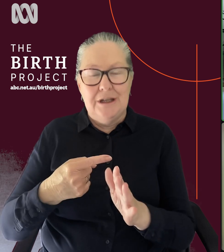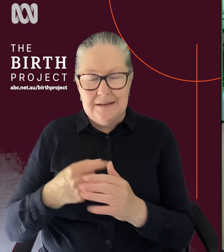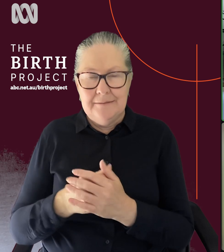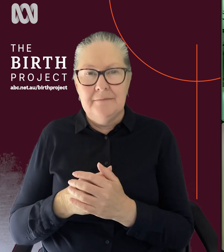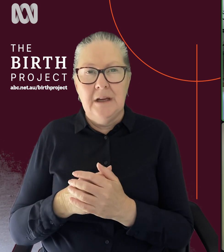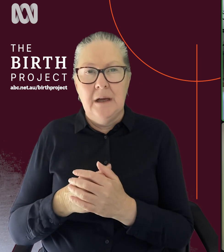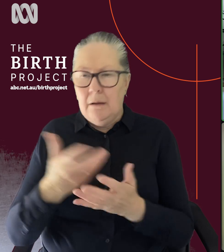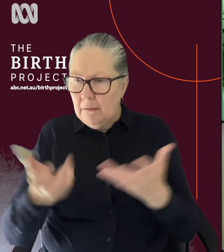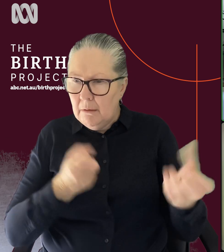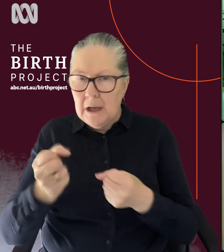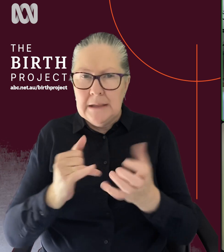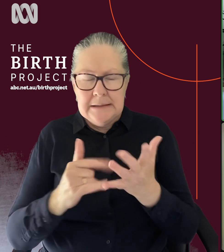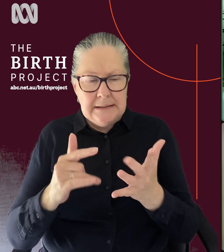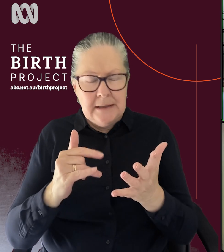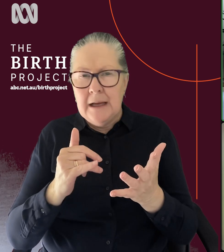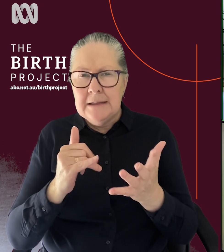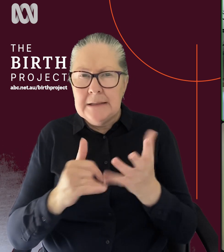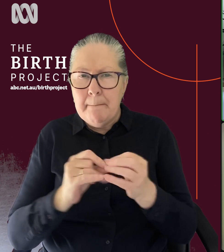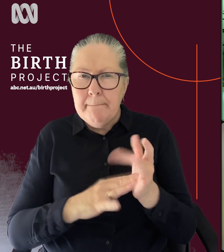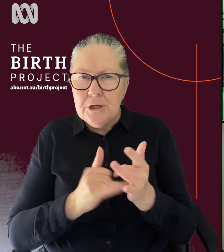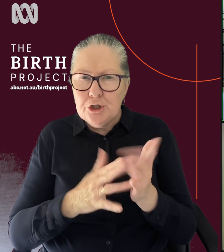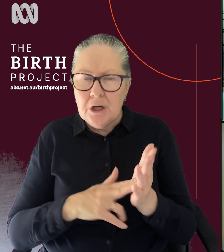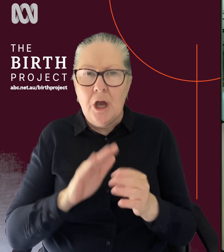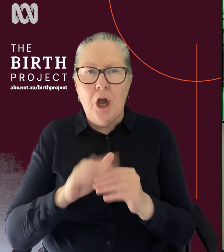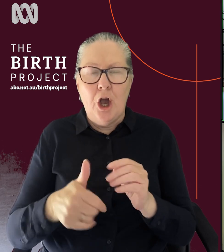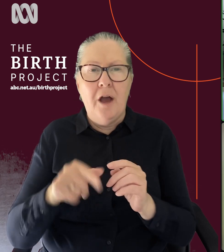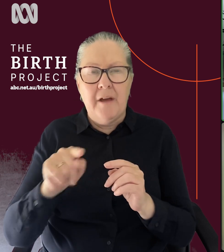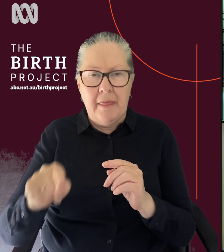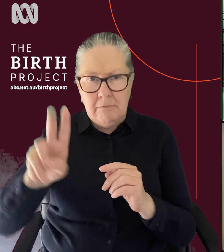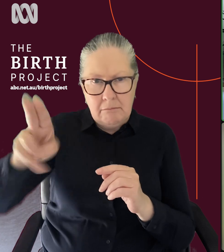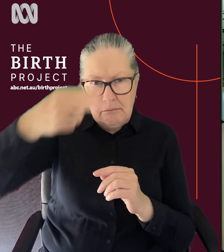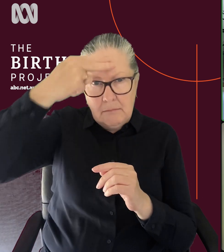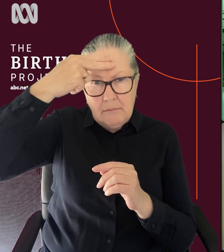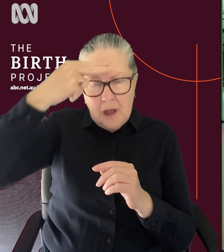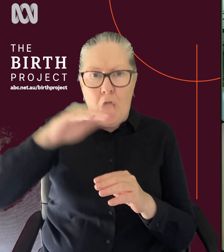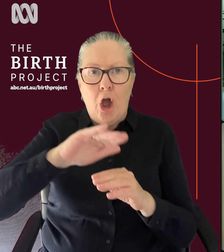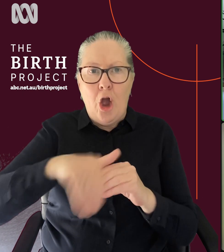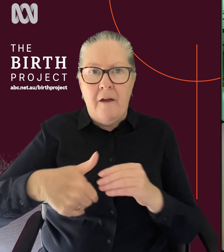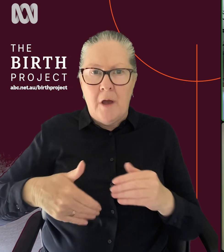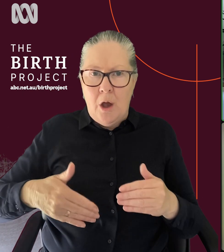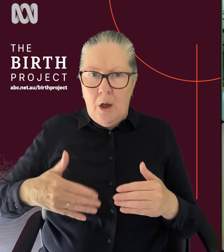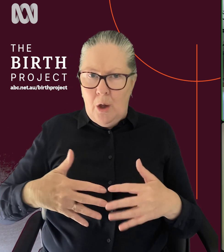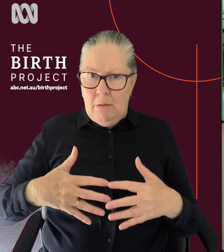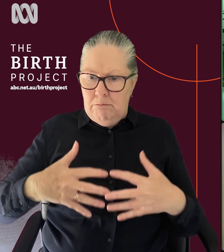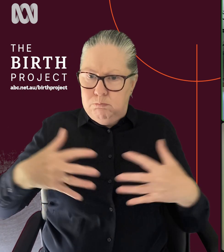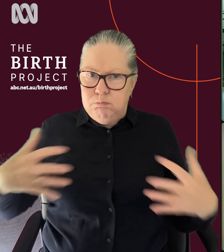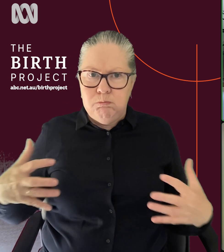this idea of weight stigma, how widespread is what is weight stigma in, in birthing?